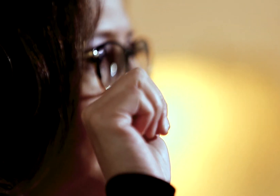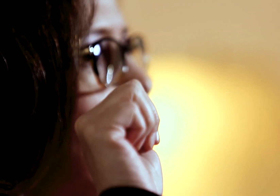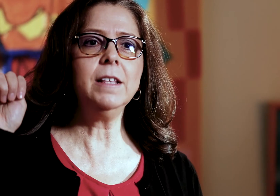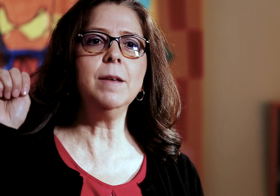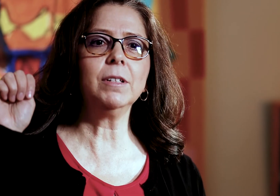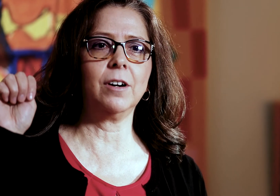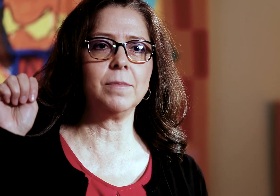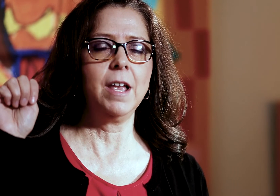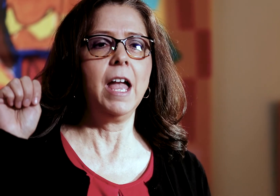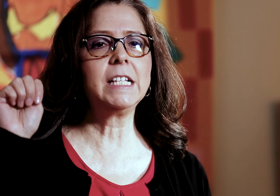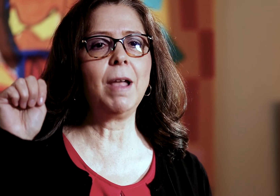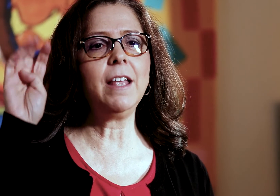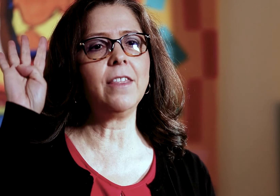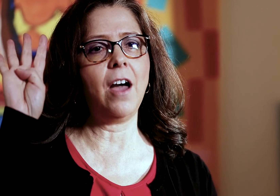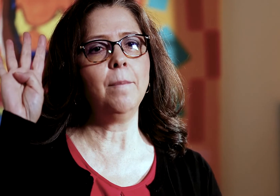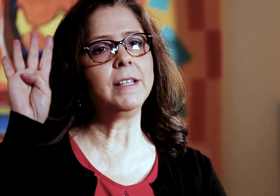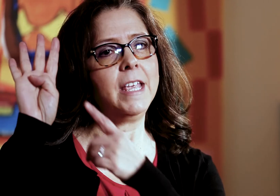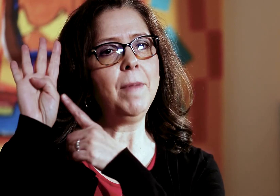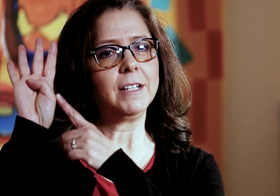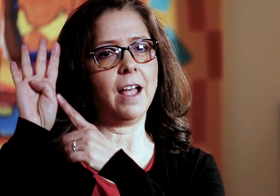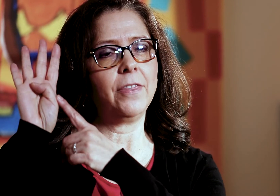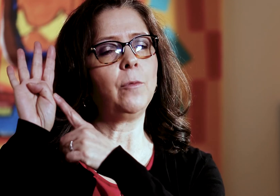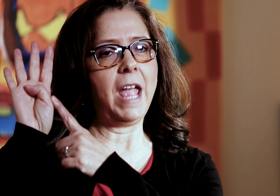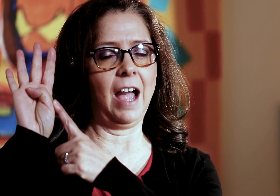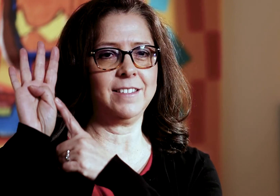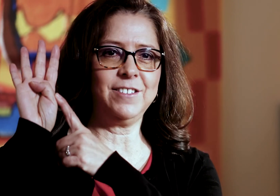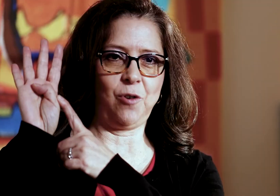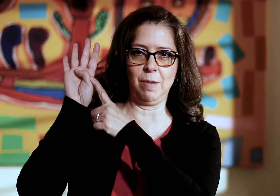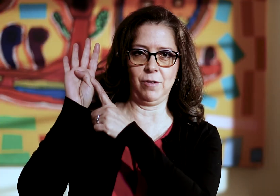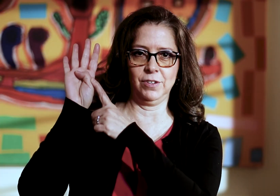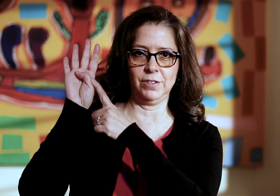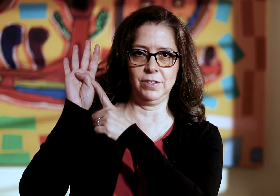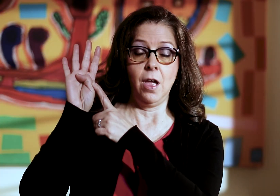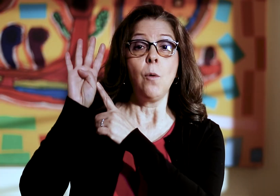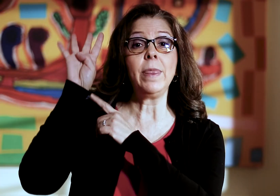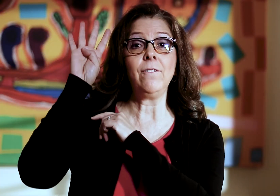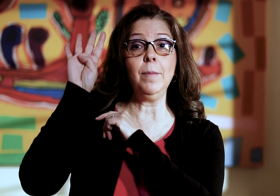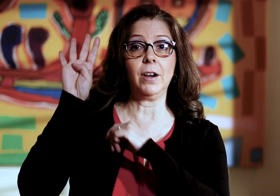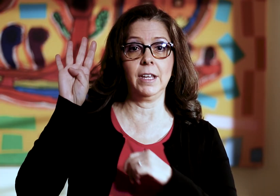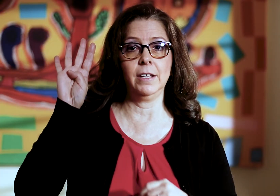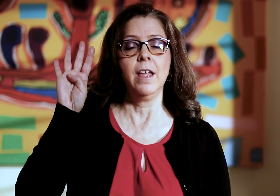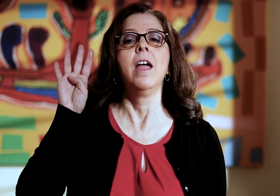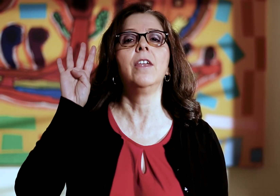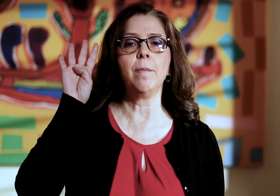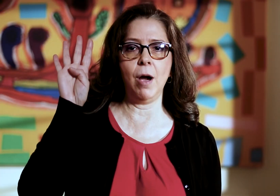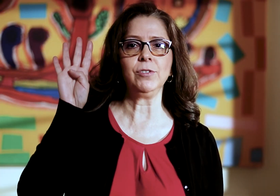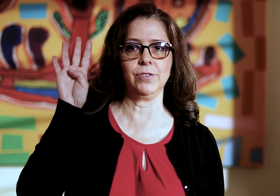In simple terms, explain that the thumb is the amygdala that reacts to strong emotions. When they flip their lid, their emotions